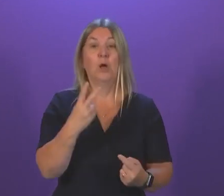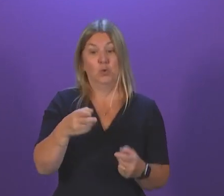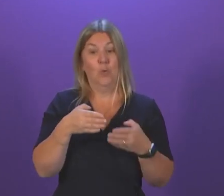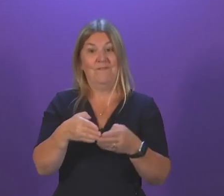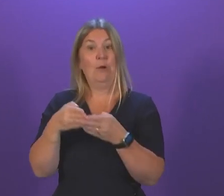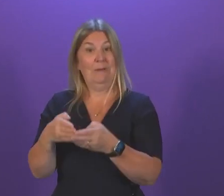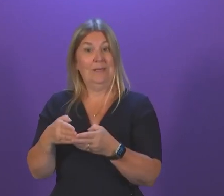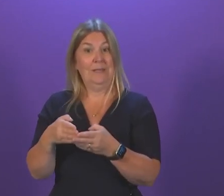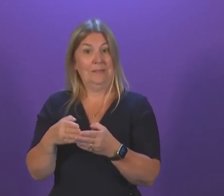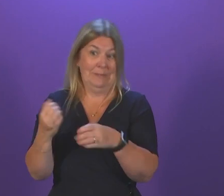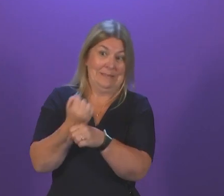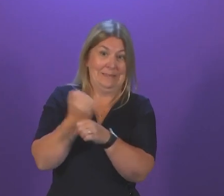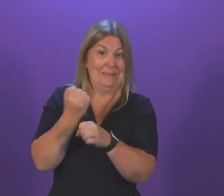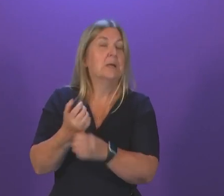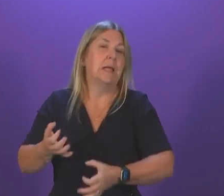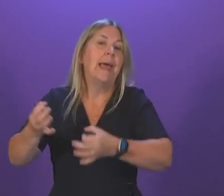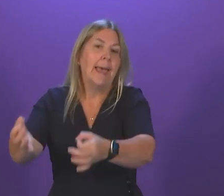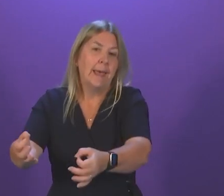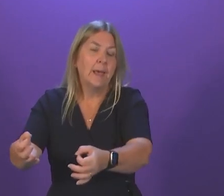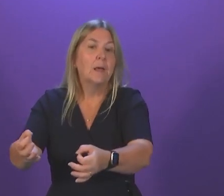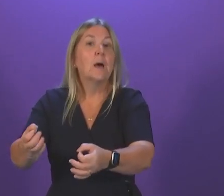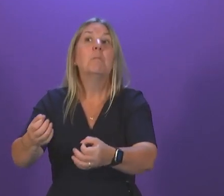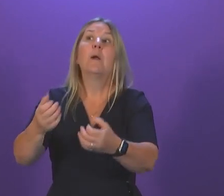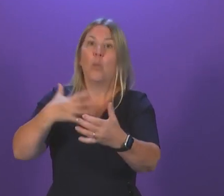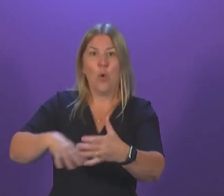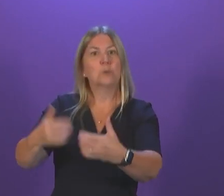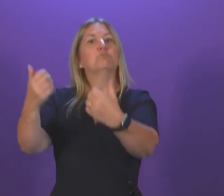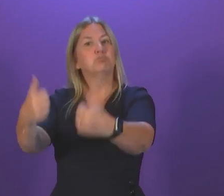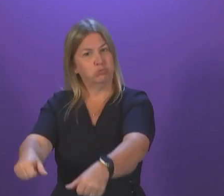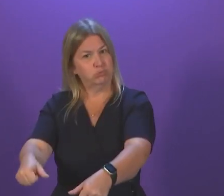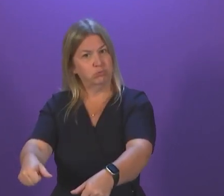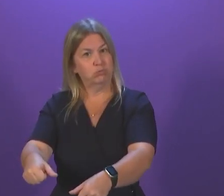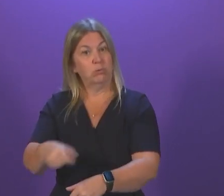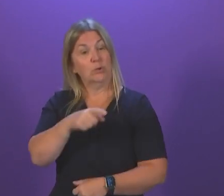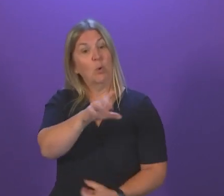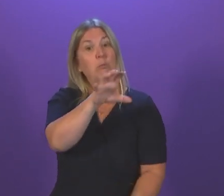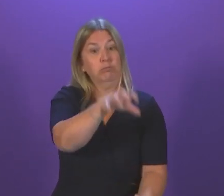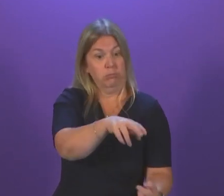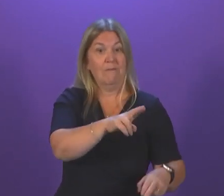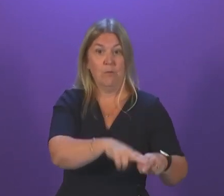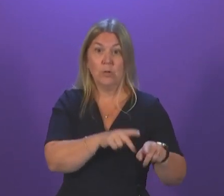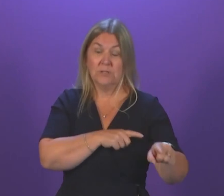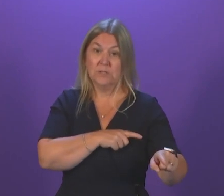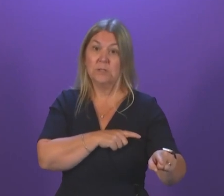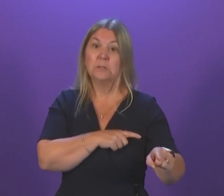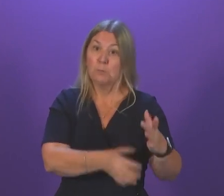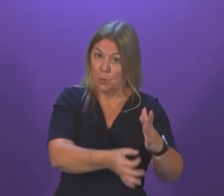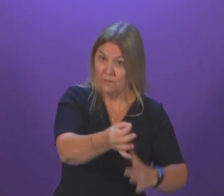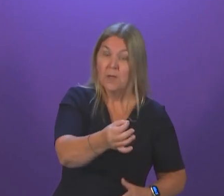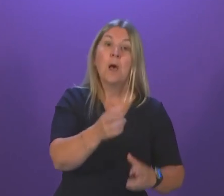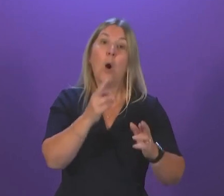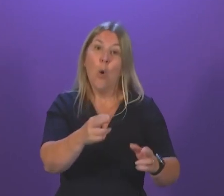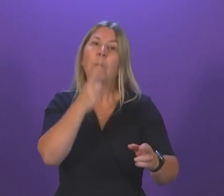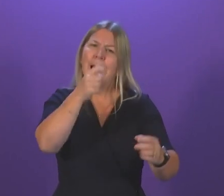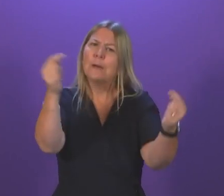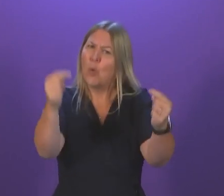and then the work that is underway at Ferguson's, I hope, will equip Ferguson's to compete for new orders and